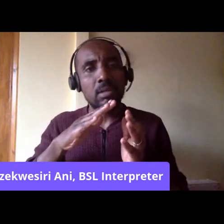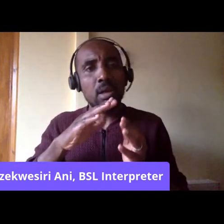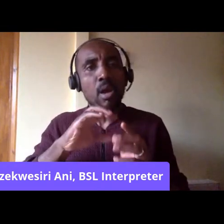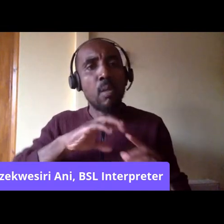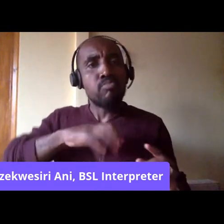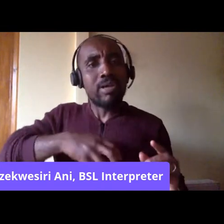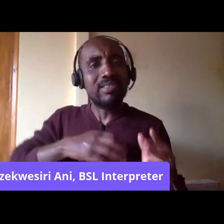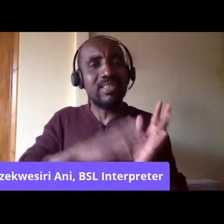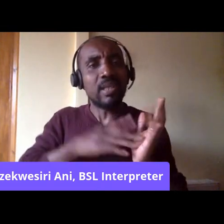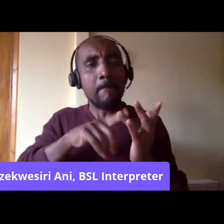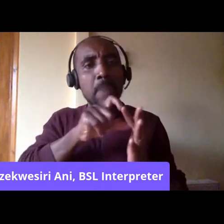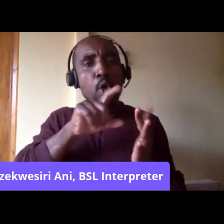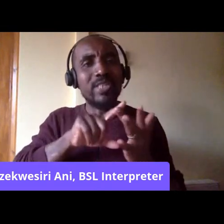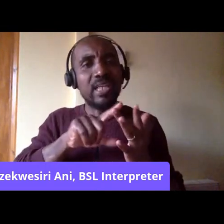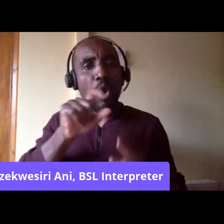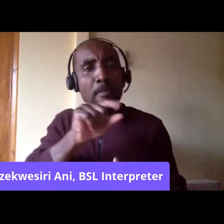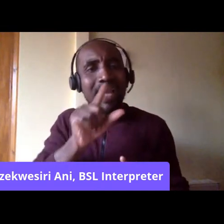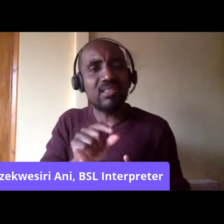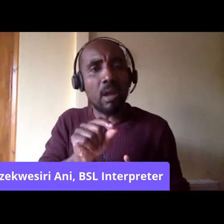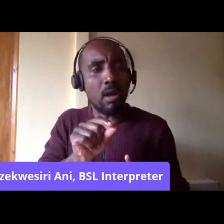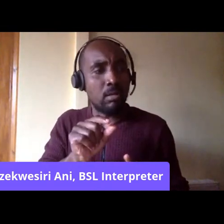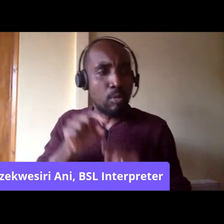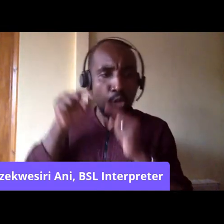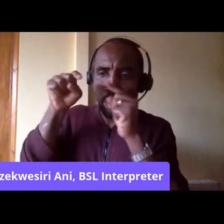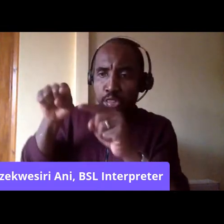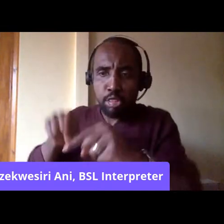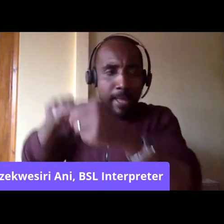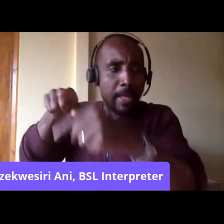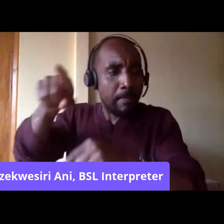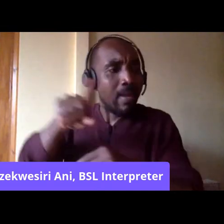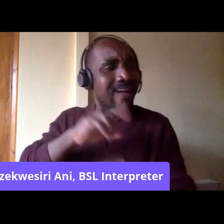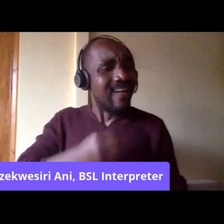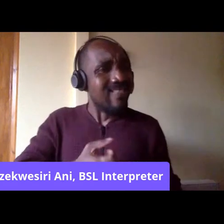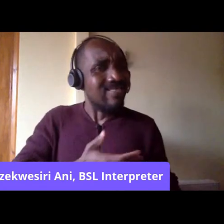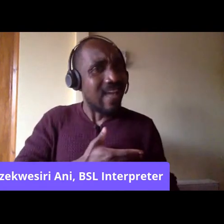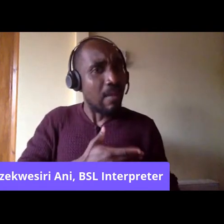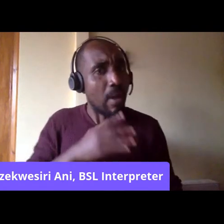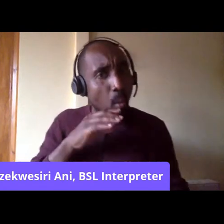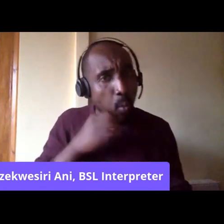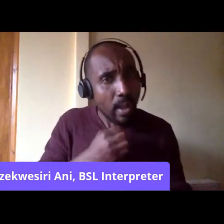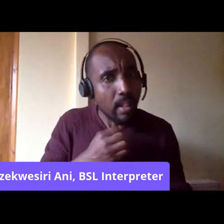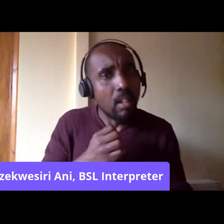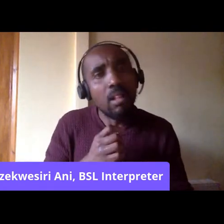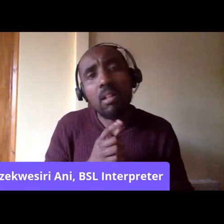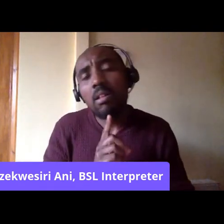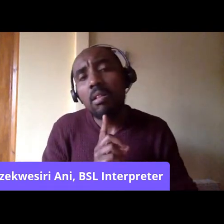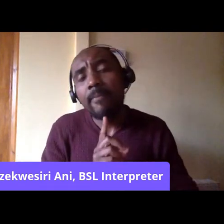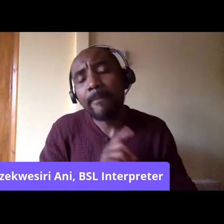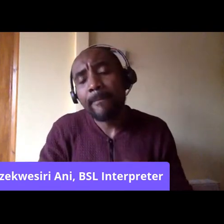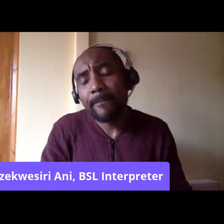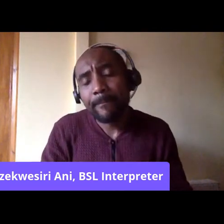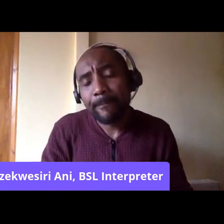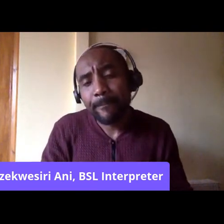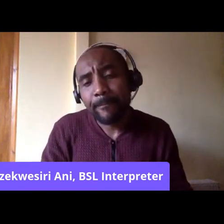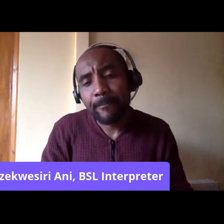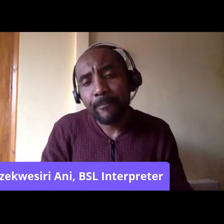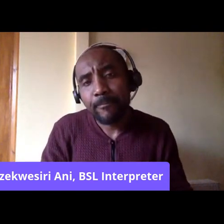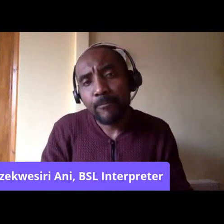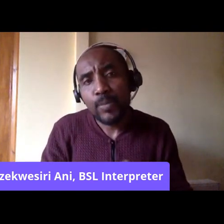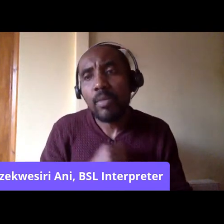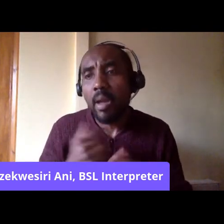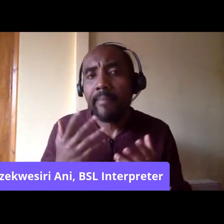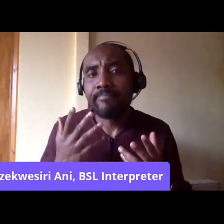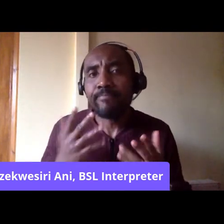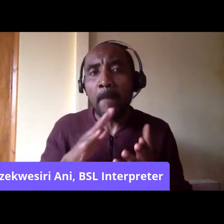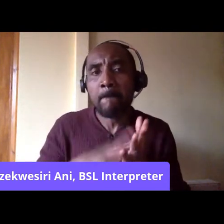this is a problem, are we going to, is the Labour Party going to simply appease people